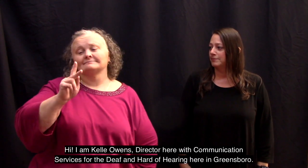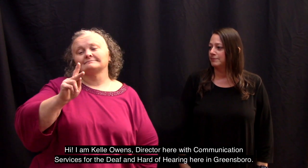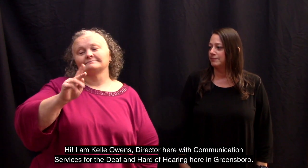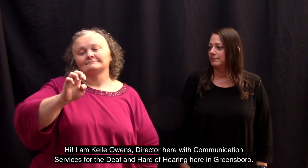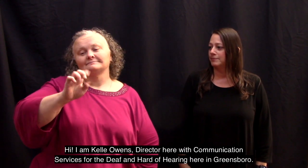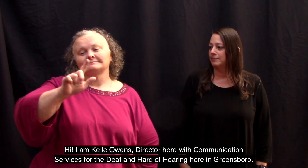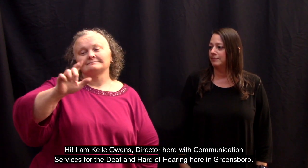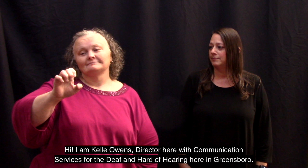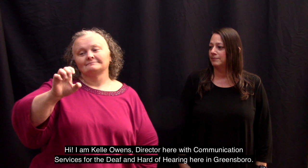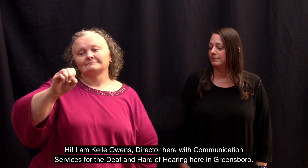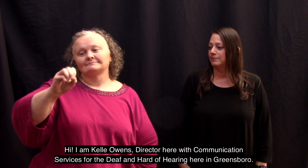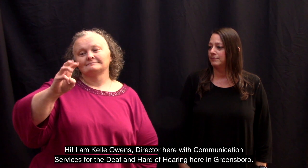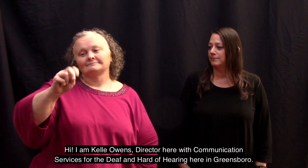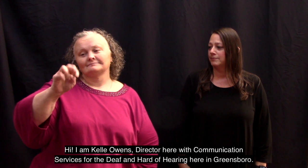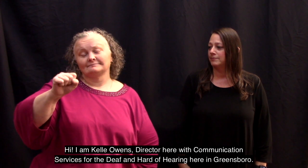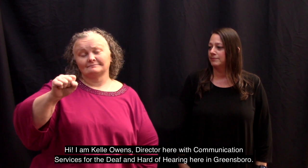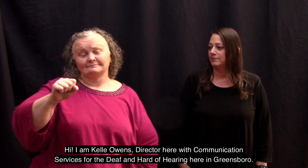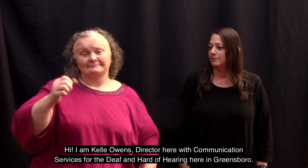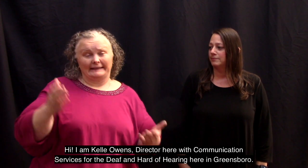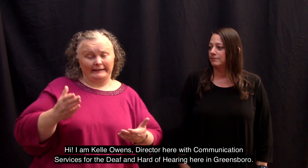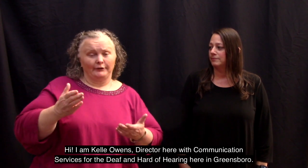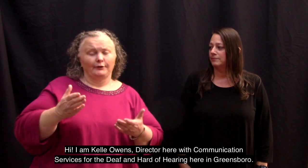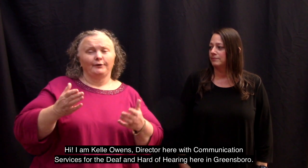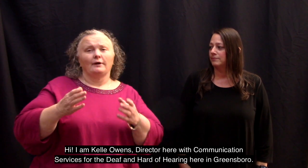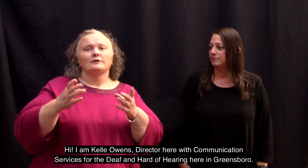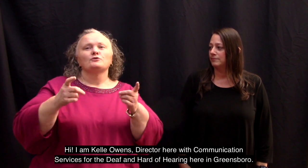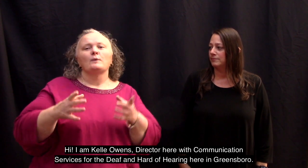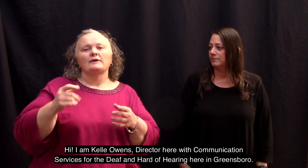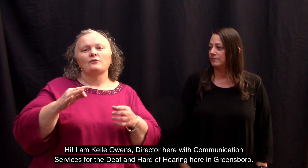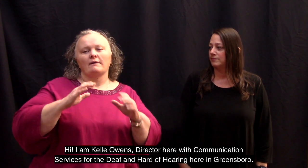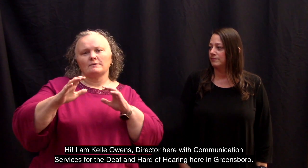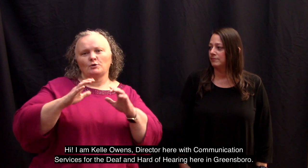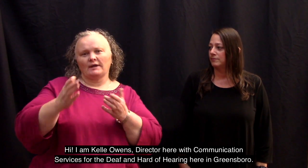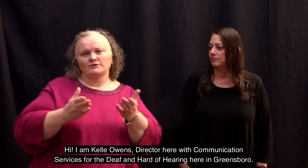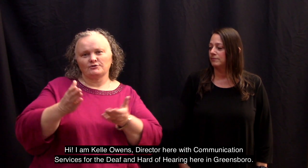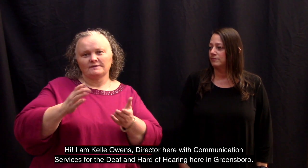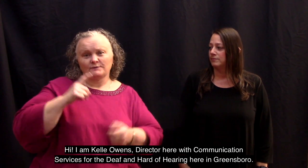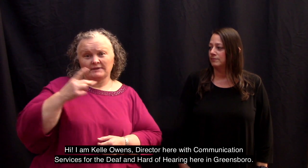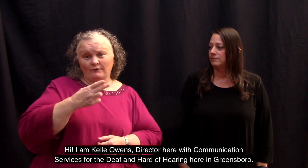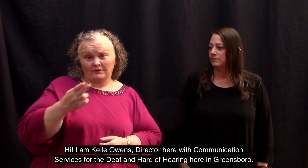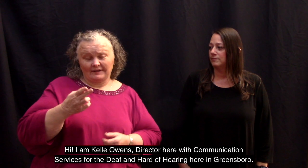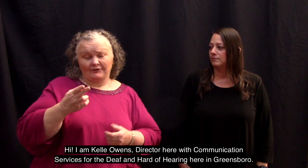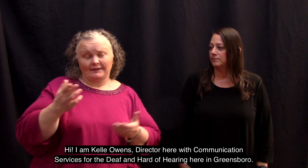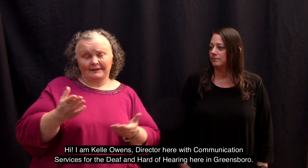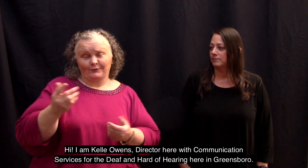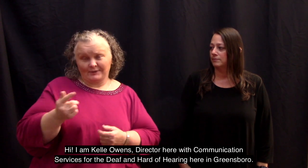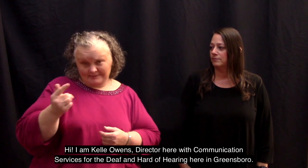Hi, I am Kelly Owens, Director here with Communication Services for the Deaf and Hard of Hearing here in Greensboro.